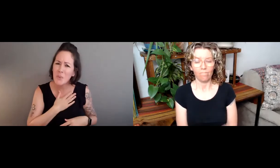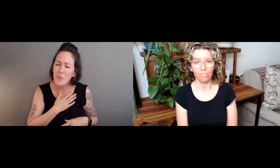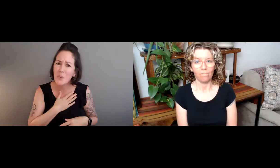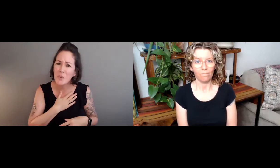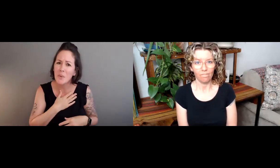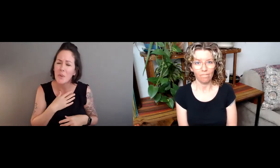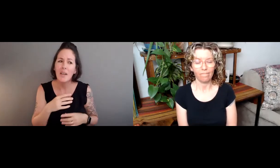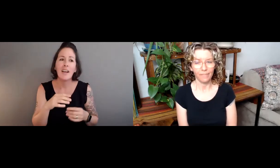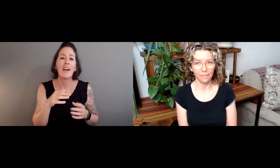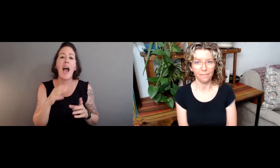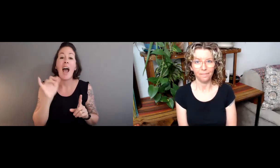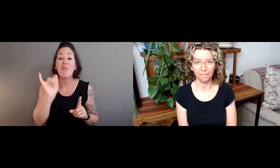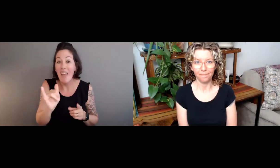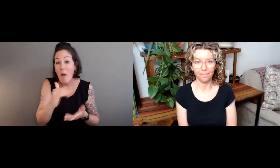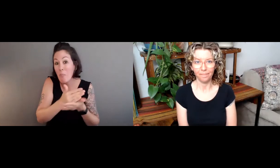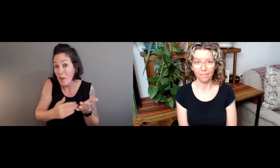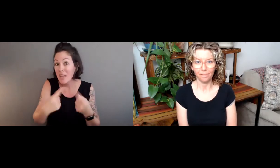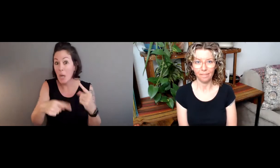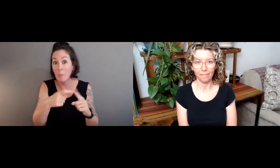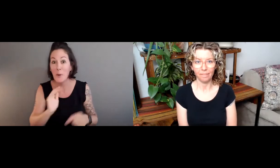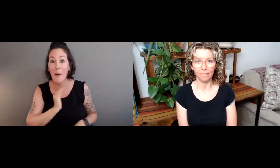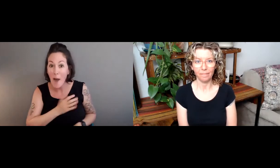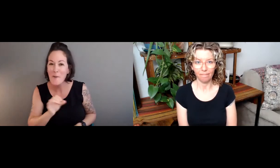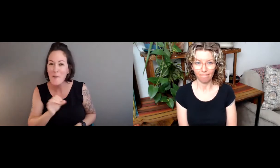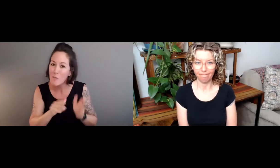is not real ASL, it gets to me.